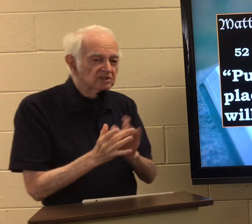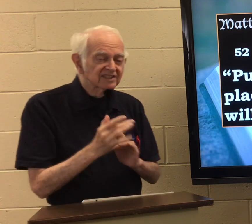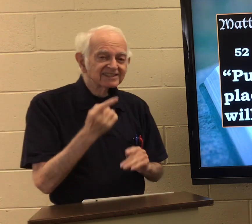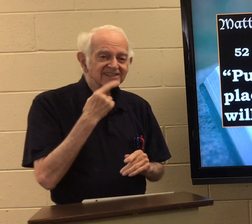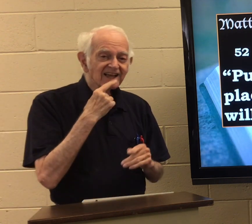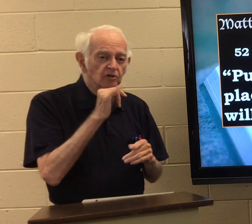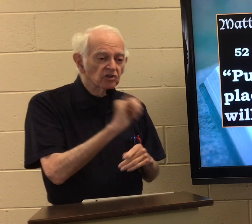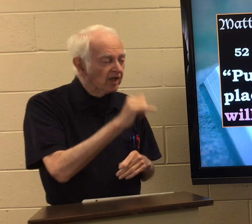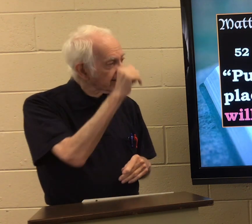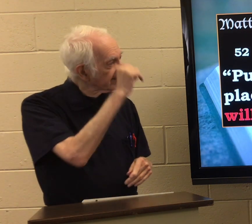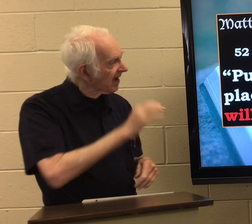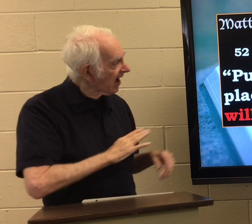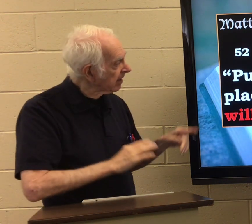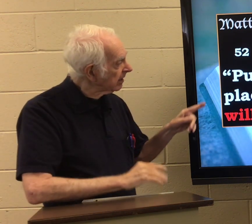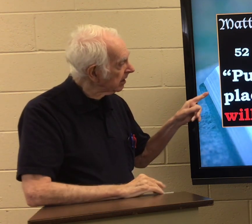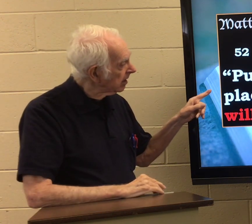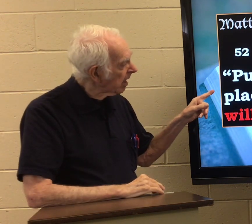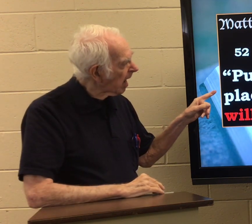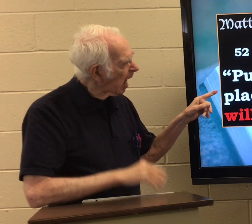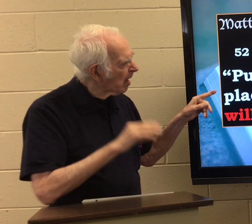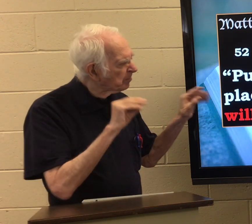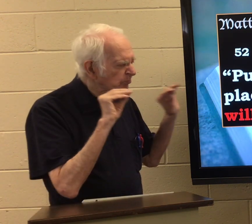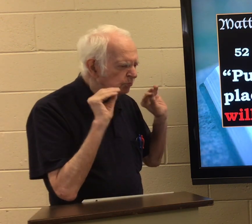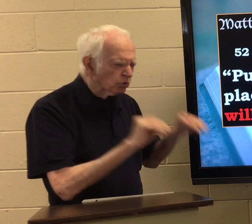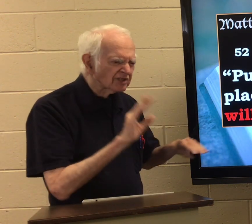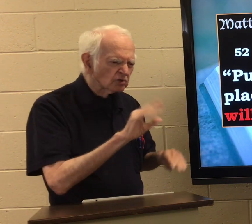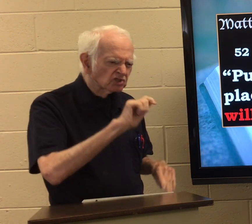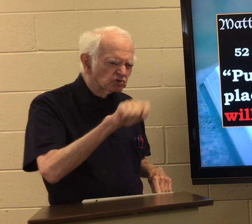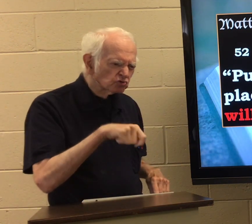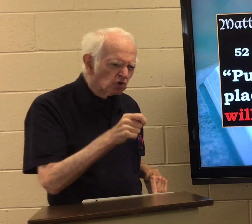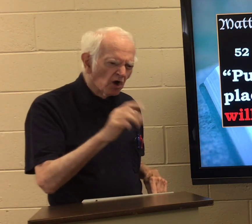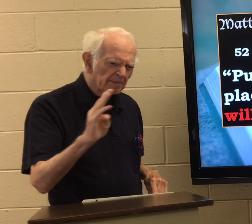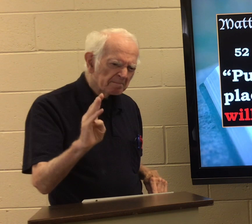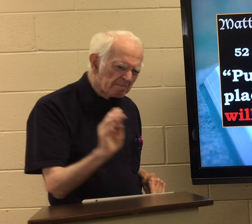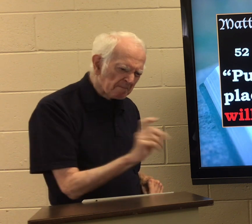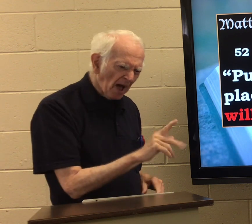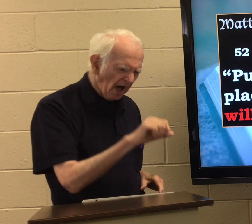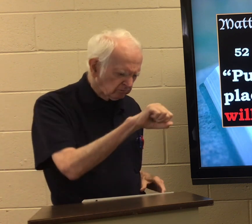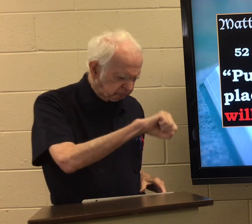Jesus said to the man, put your sword back in his place.